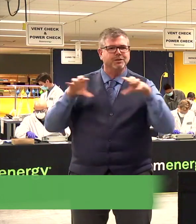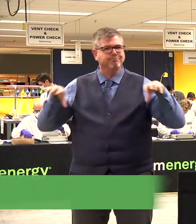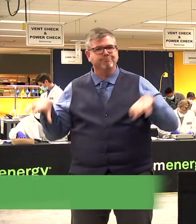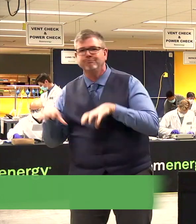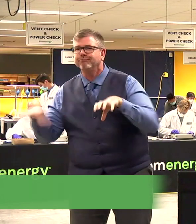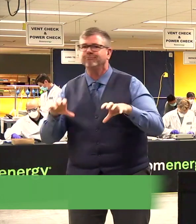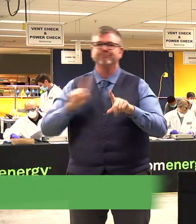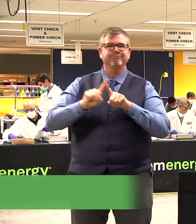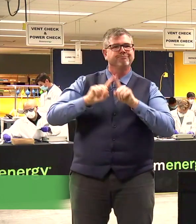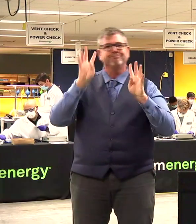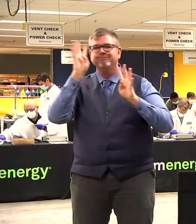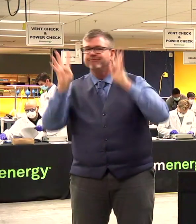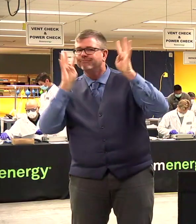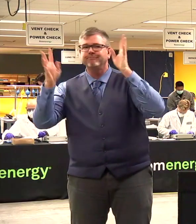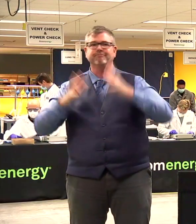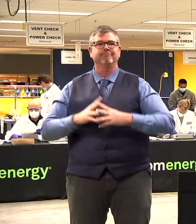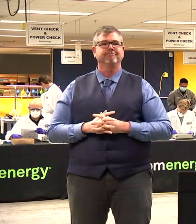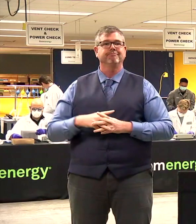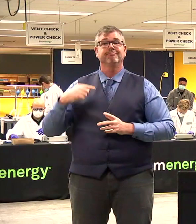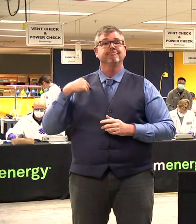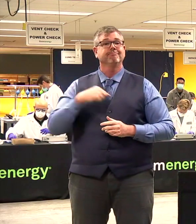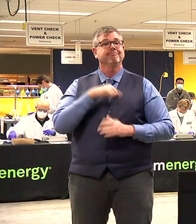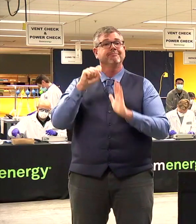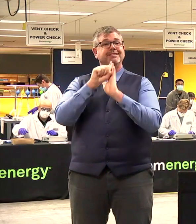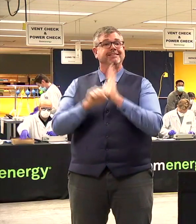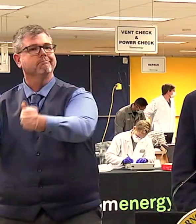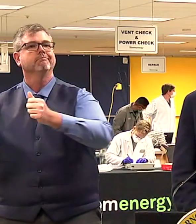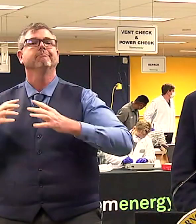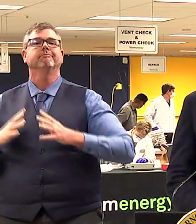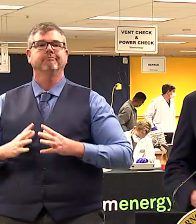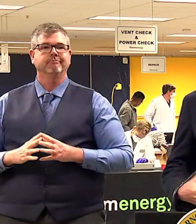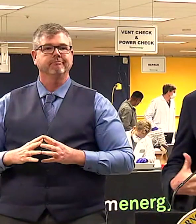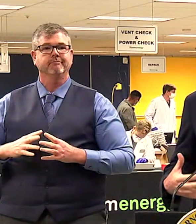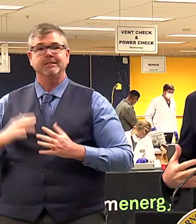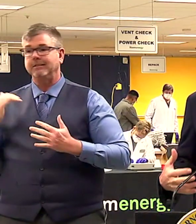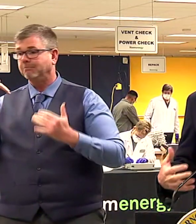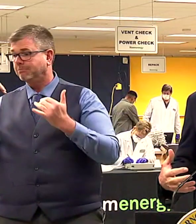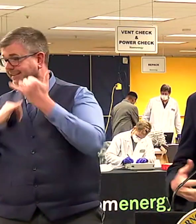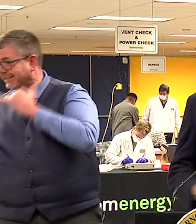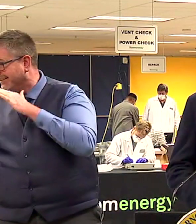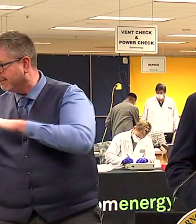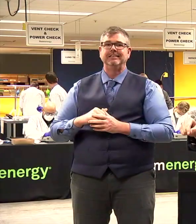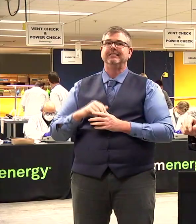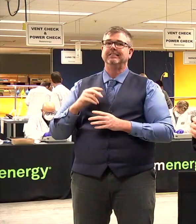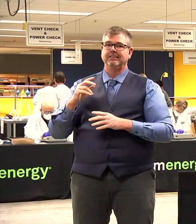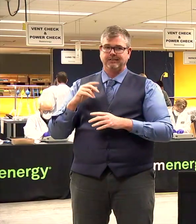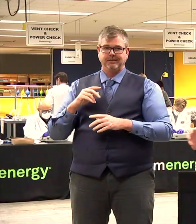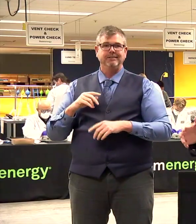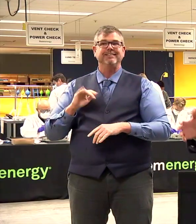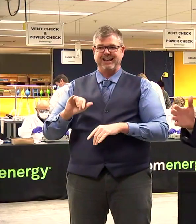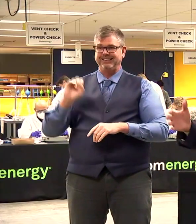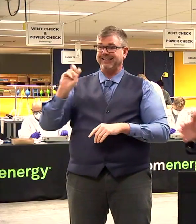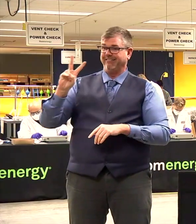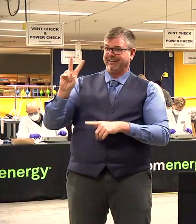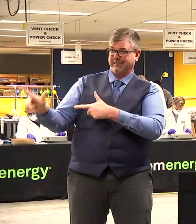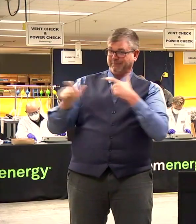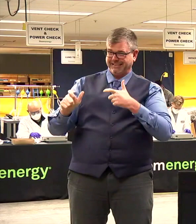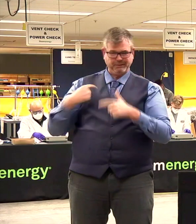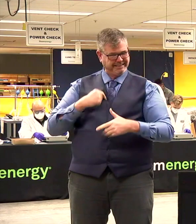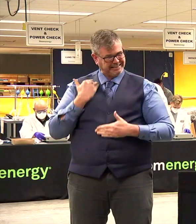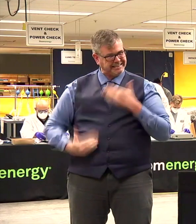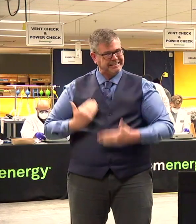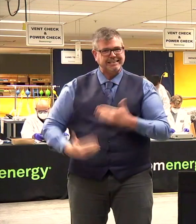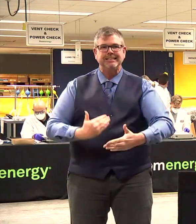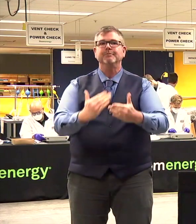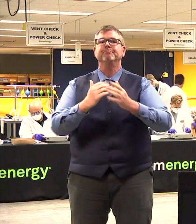long has prided itself on being on the leading and cutting edge. And that's why we're here today at Bloom. The state of California, for example, had